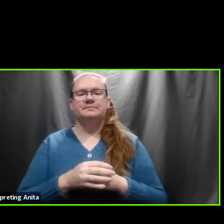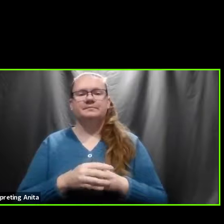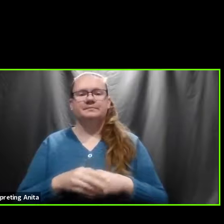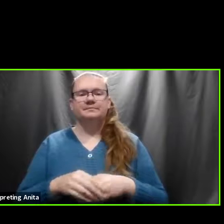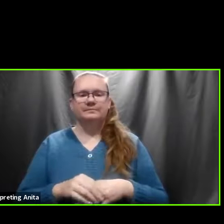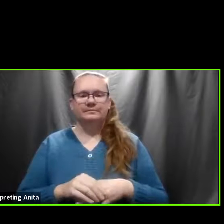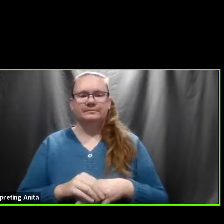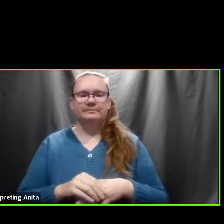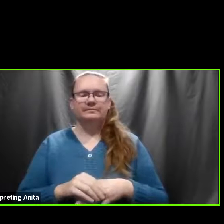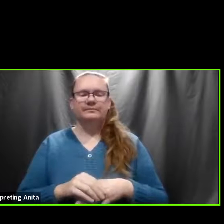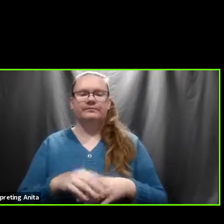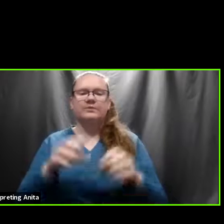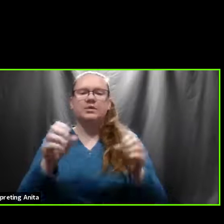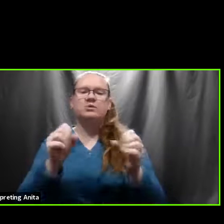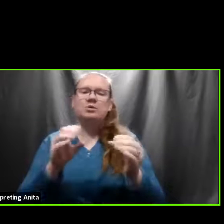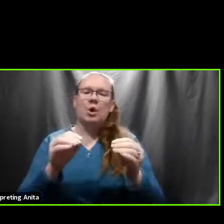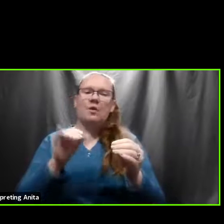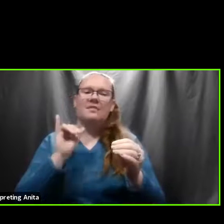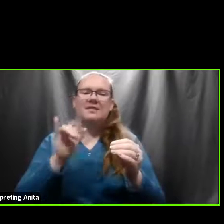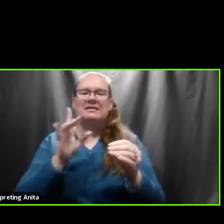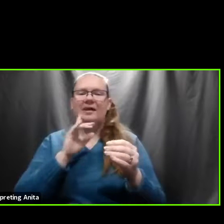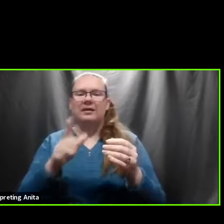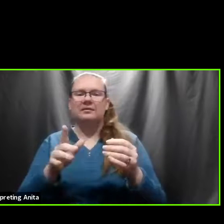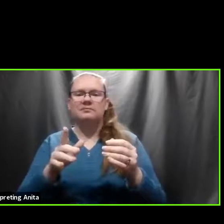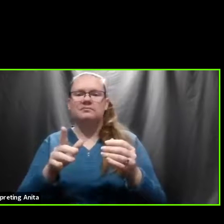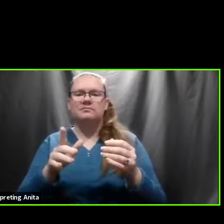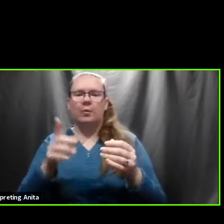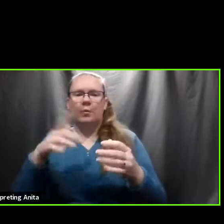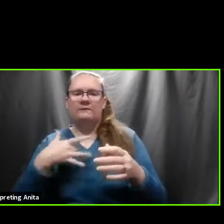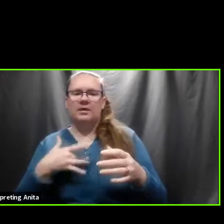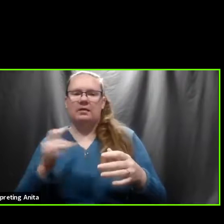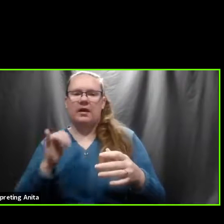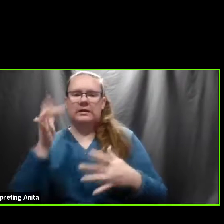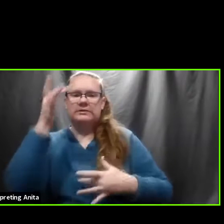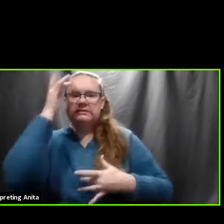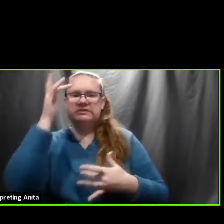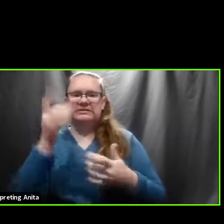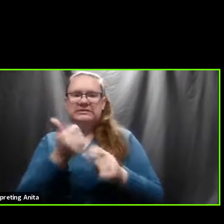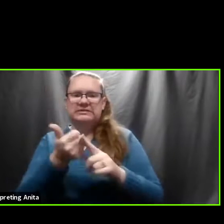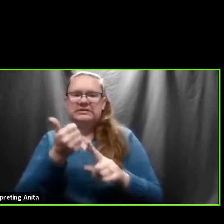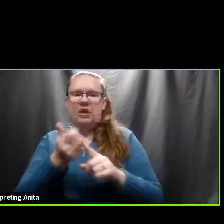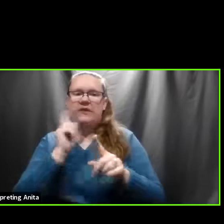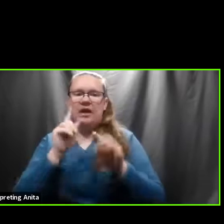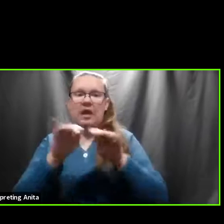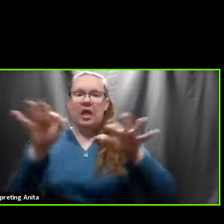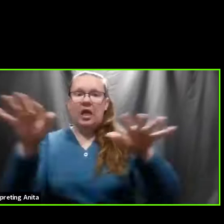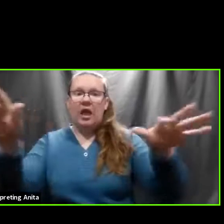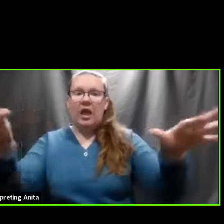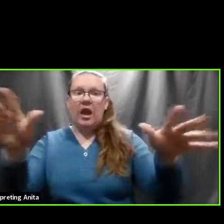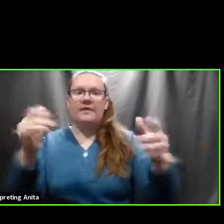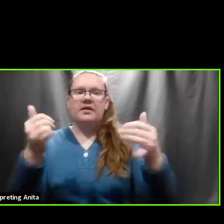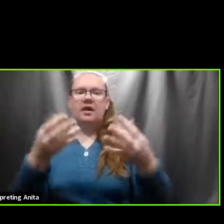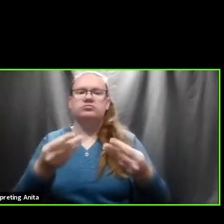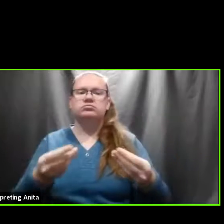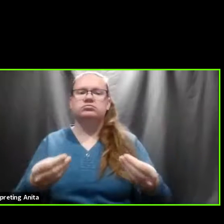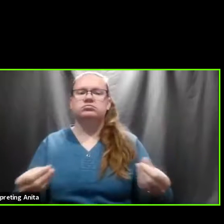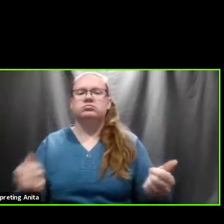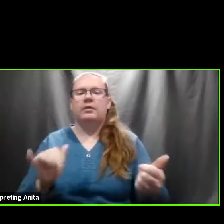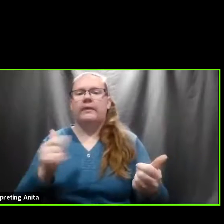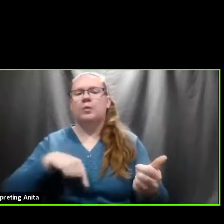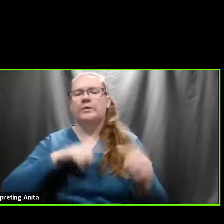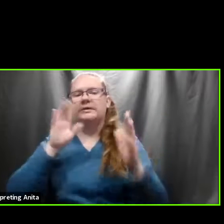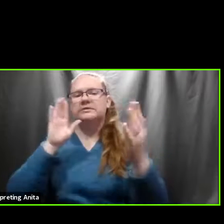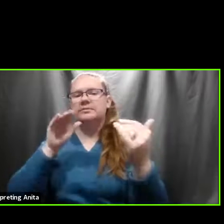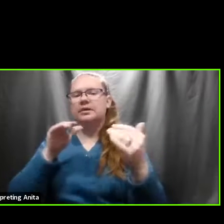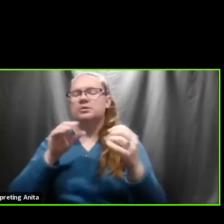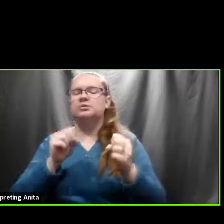fatalities from COVID. So it kind of, it's kind of run the course that we would expect. You know, the concern is watching current, you know,